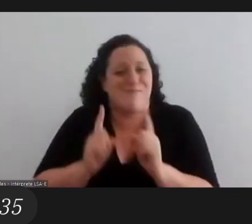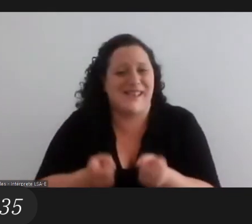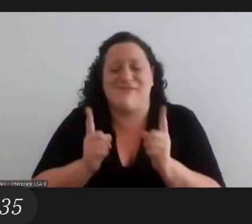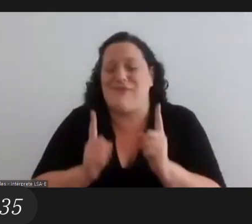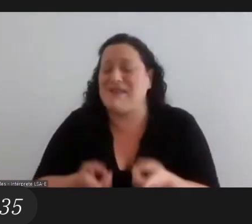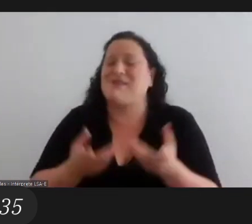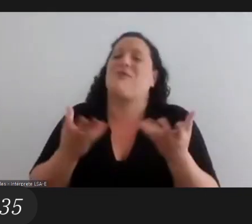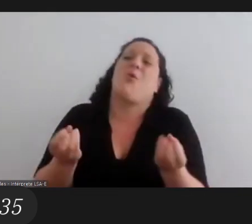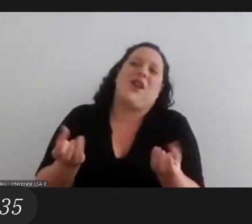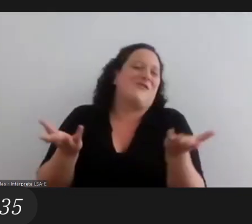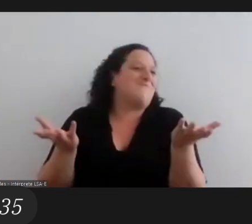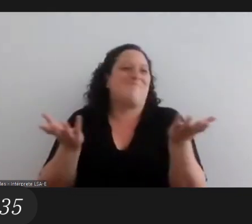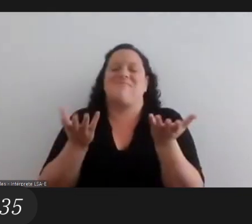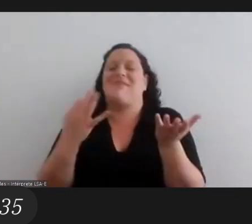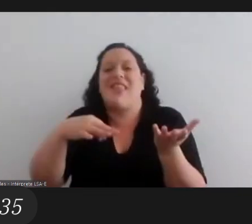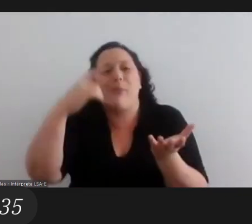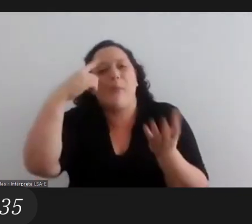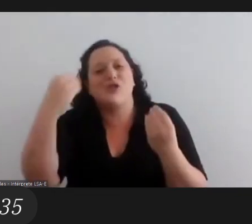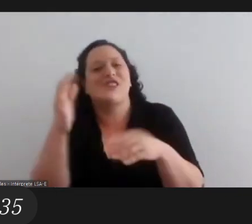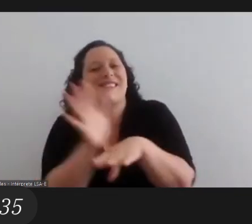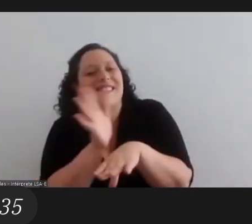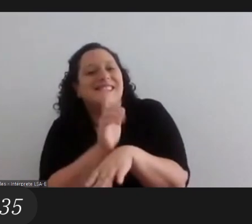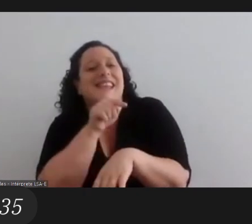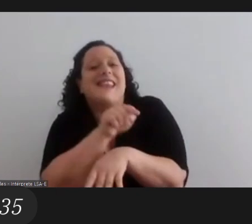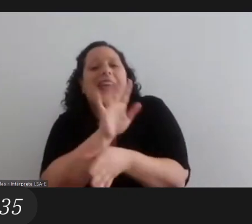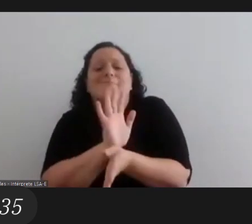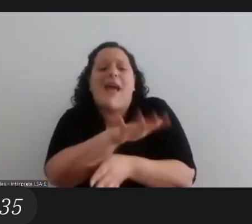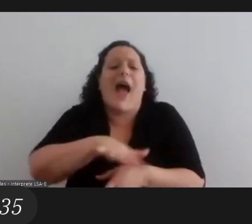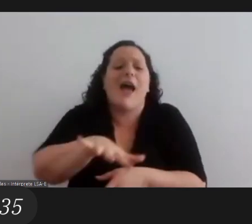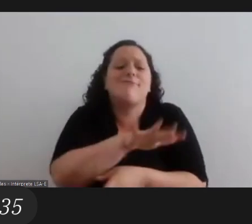filmmaking or cinema as a